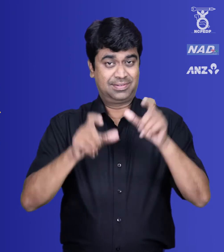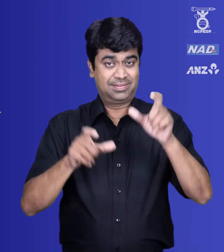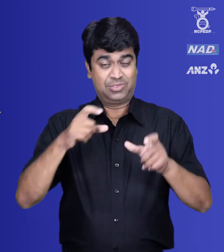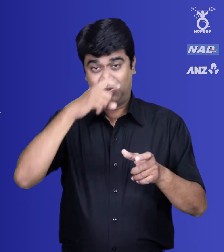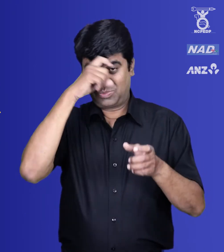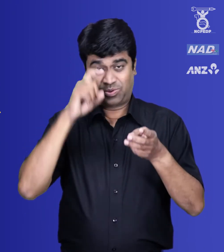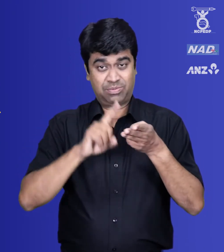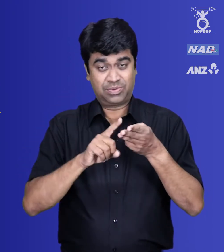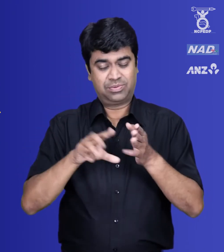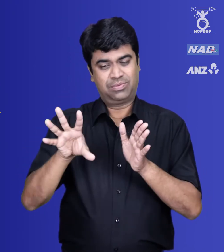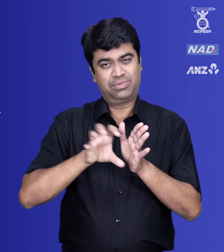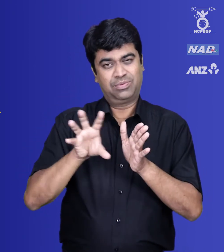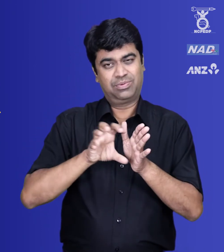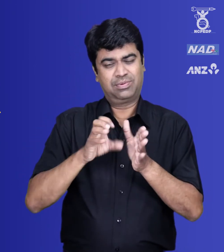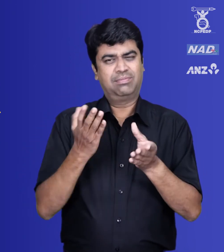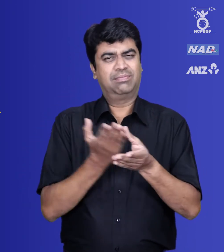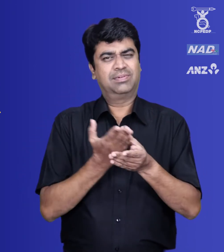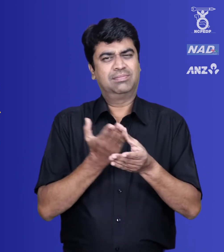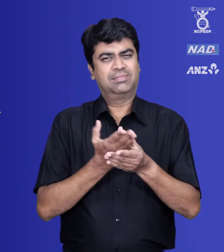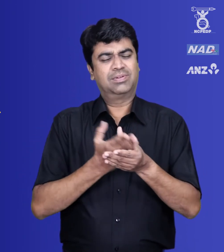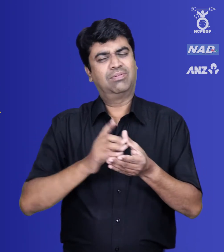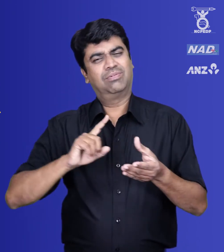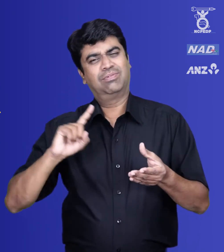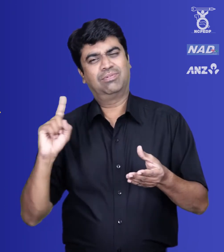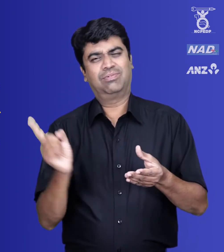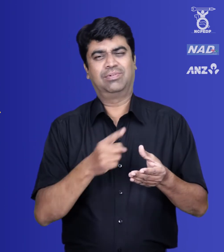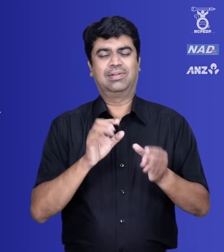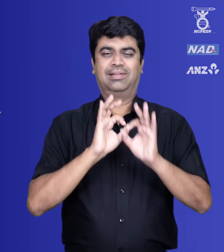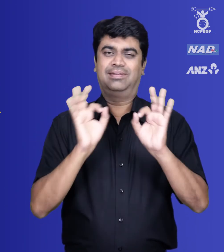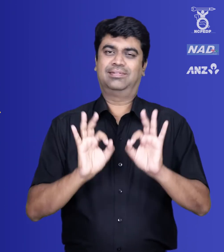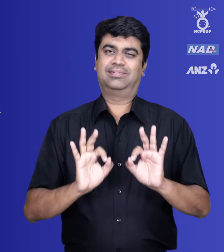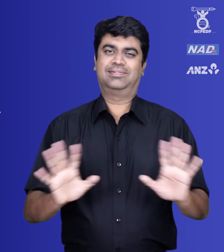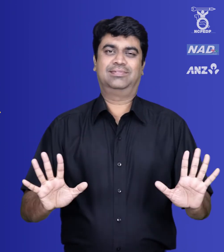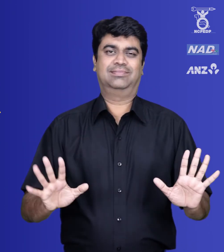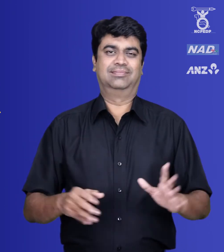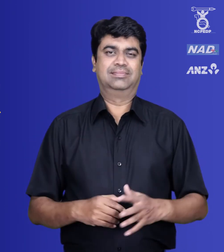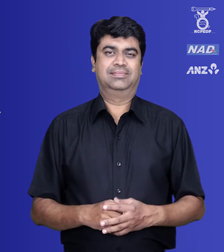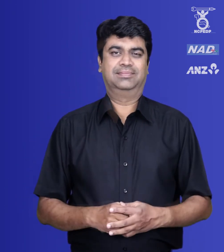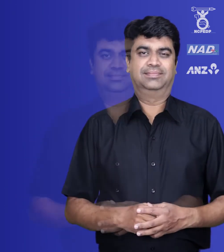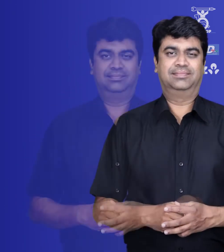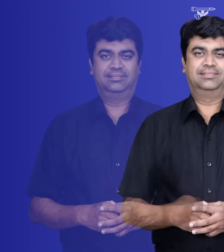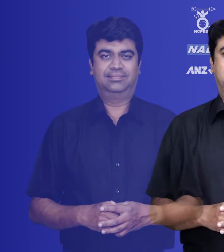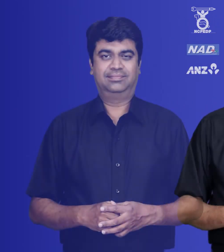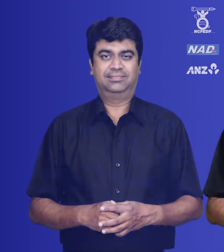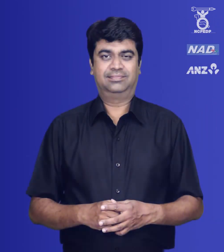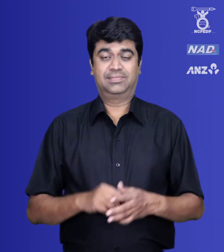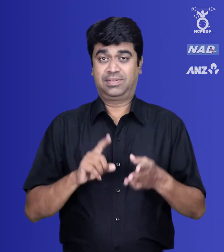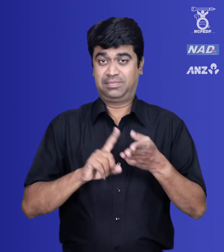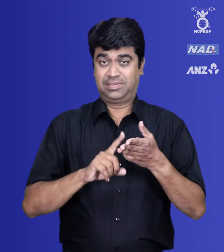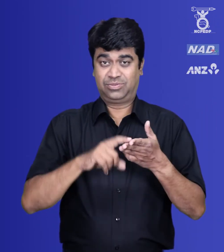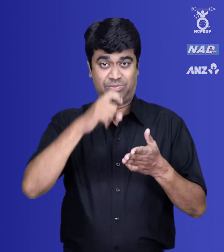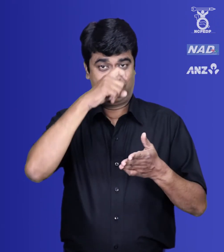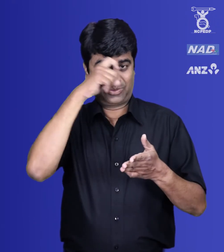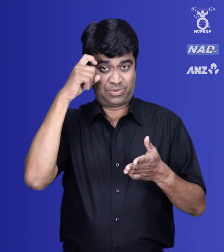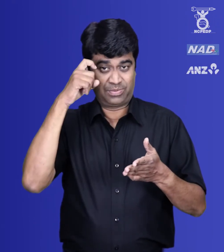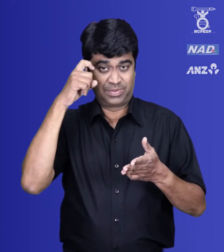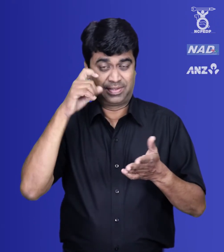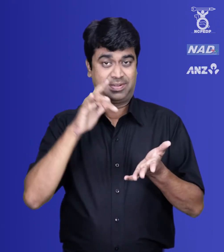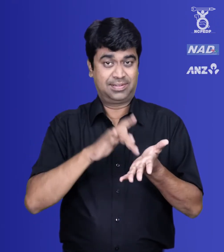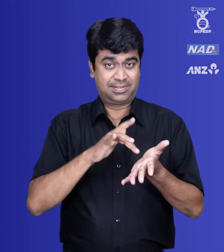the provisions of this chapter in such form and manner as may be prescribed by the central government. 23 – Every